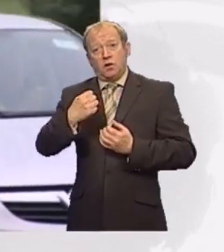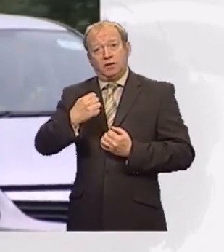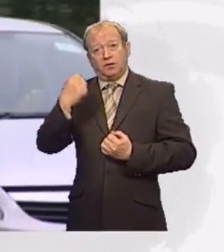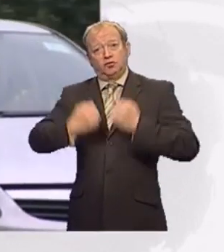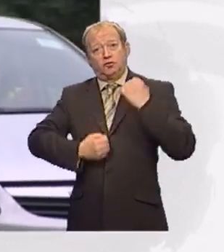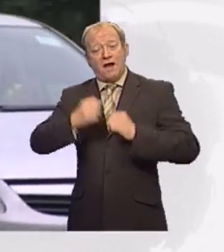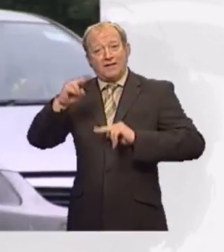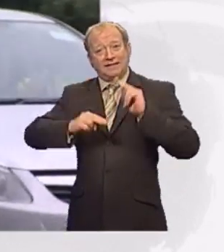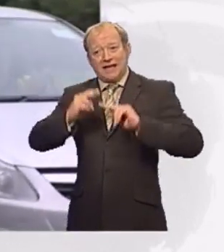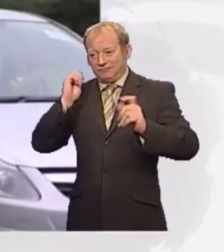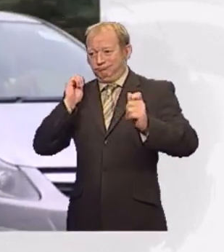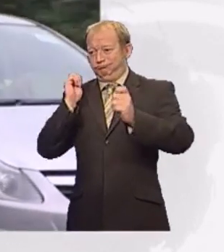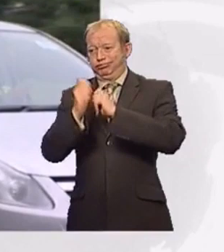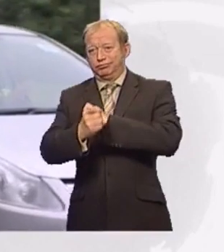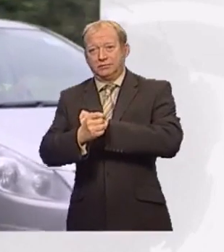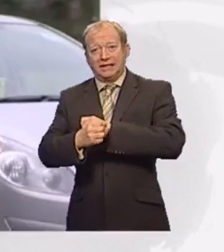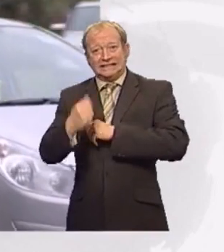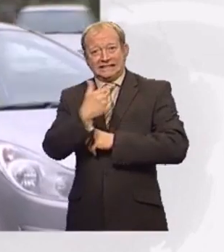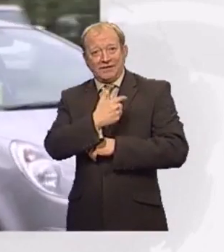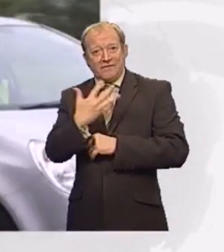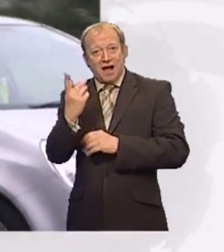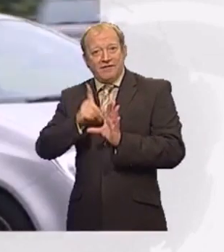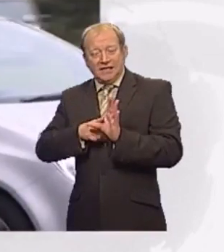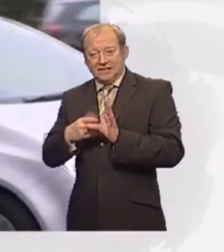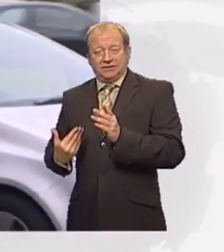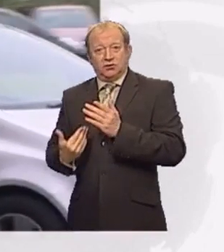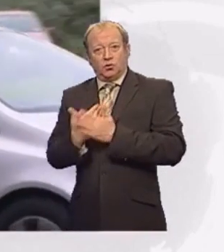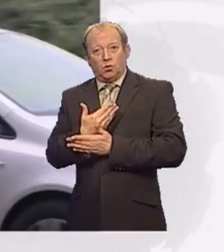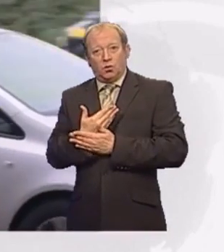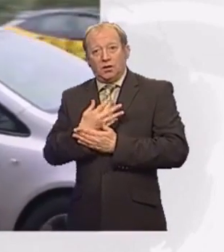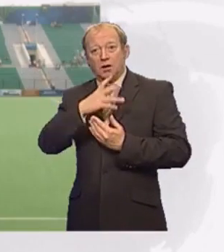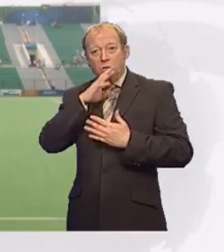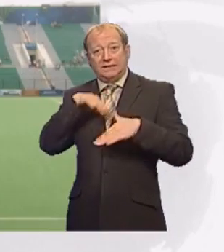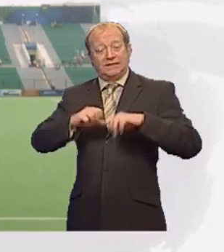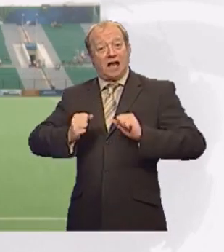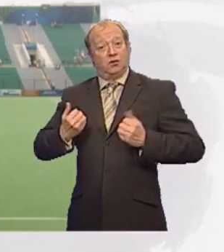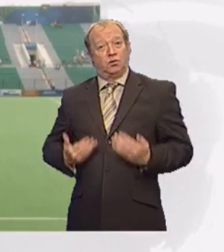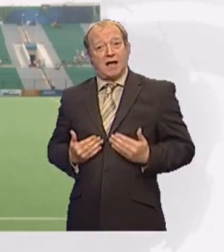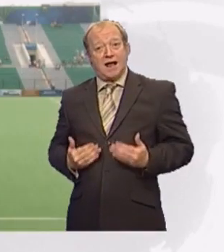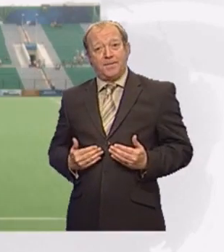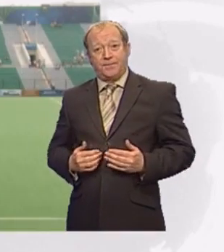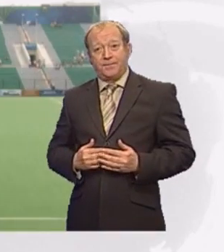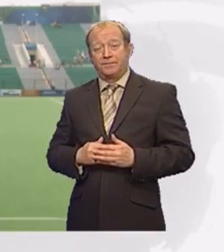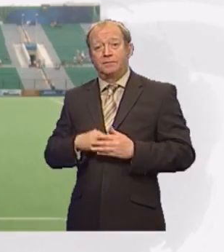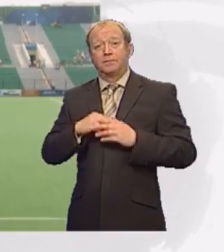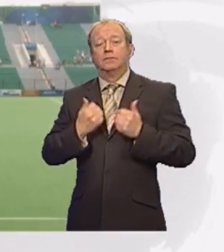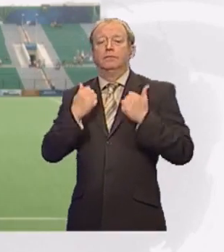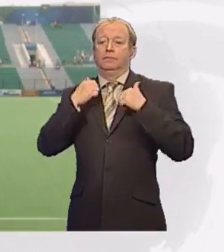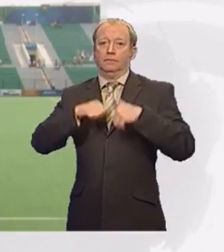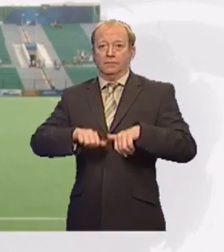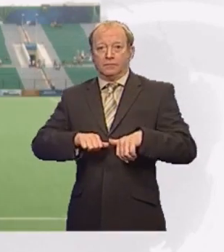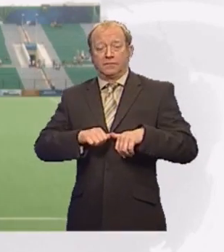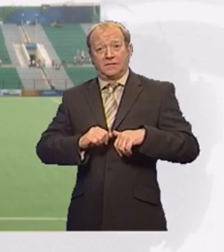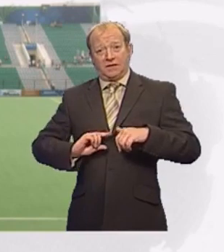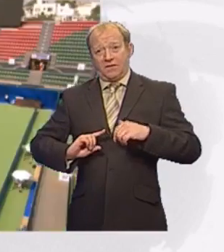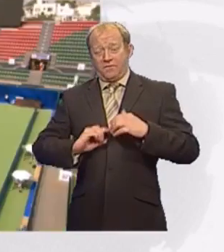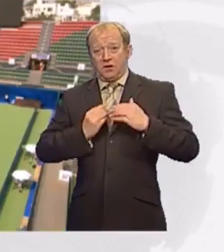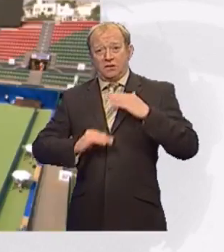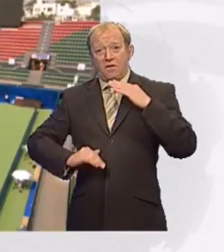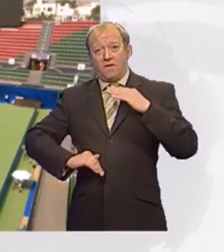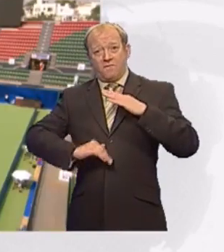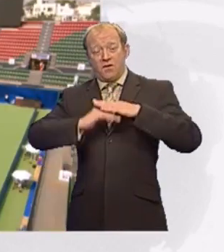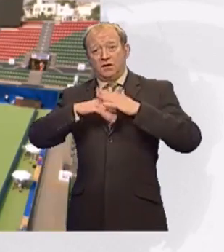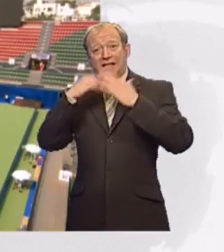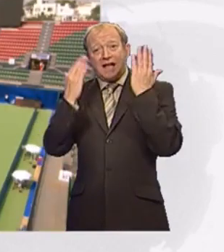changes to the driving test in 75 years come into force today. And finally underway, the first full day of the Commonwealth